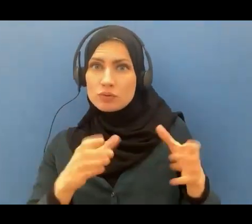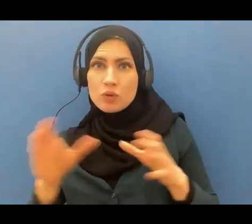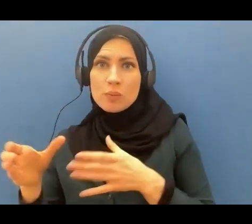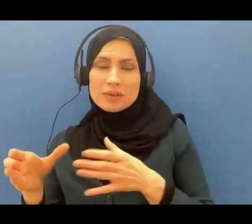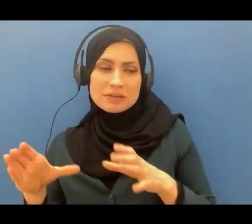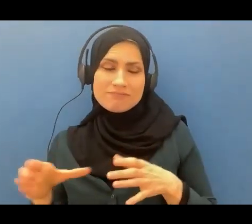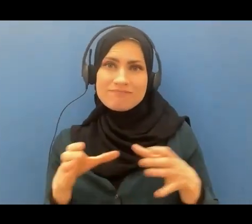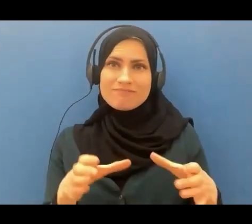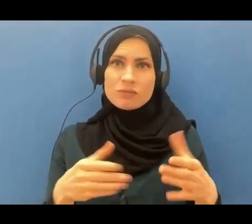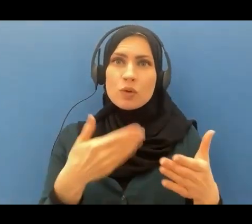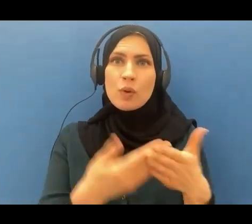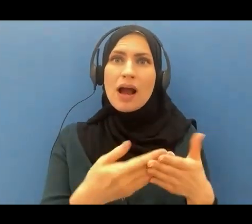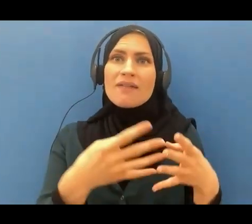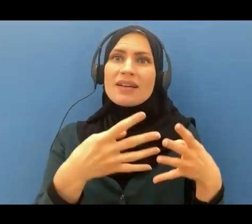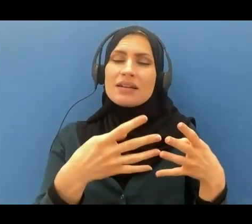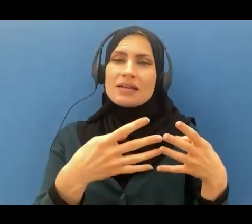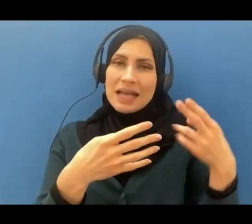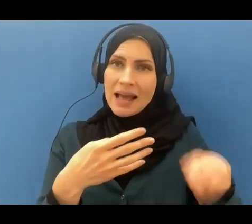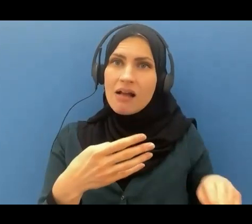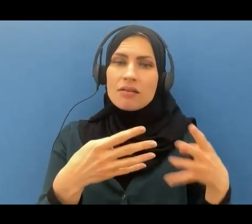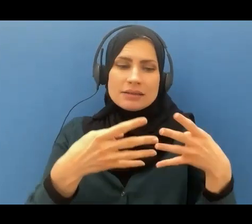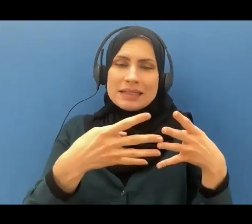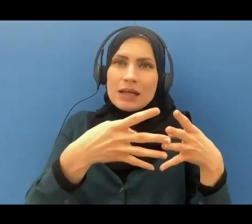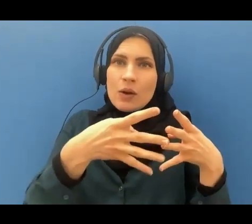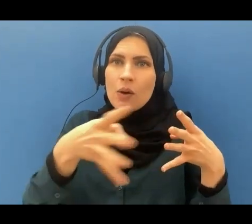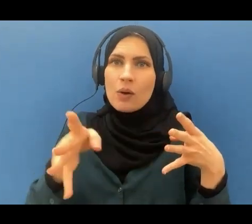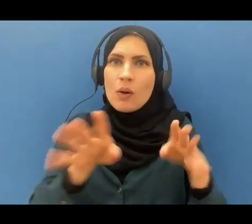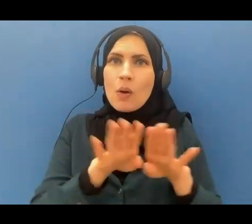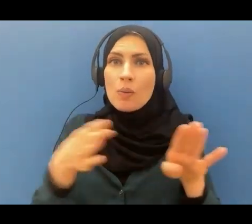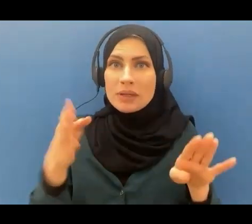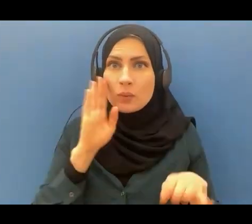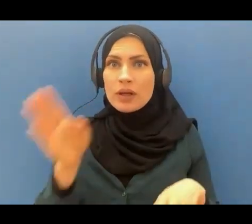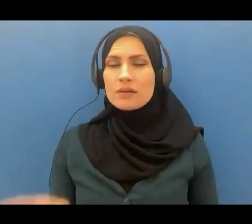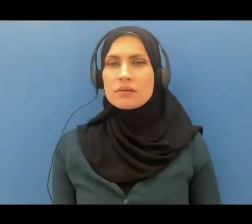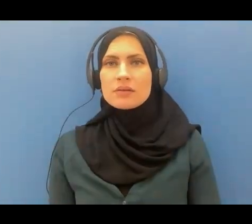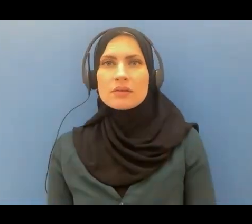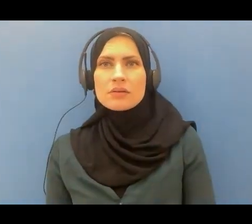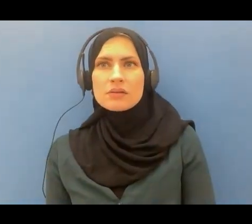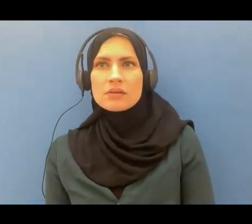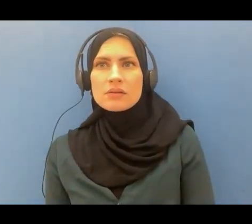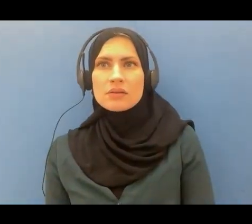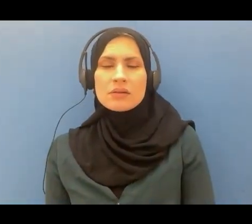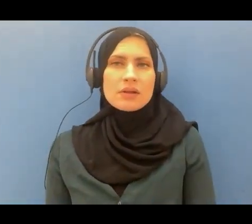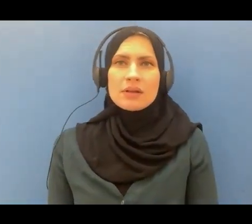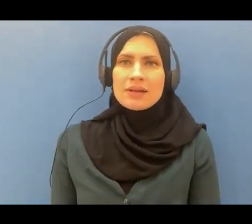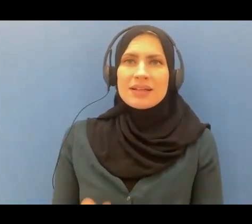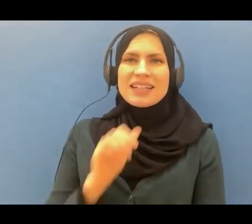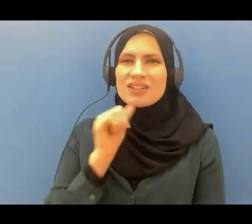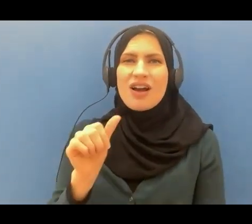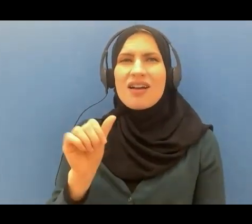will be opened literally this is not metaphoric this is